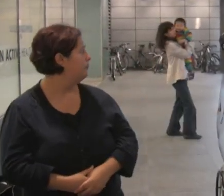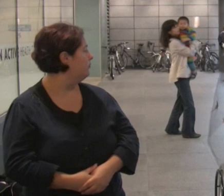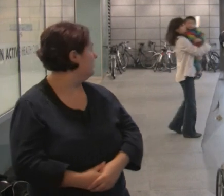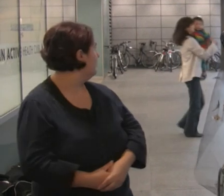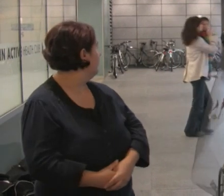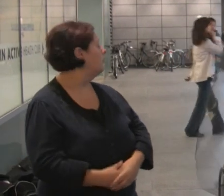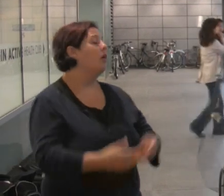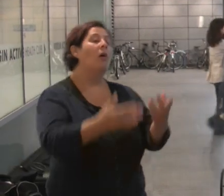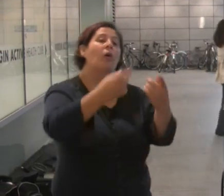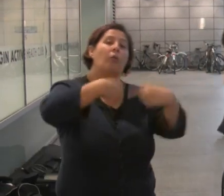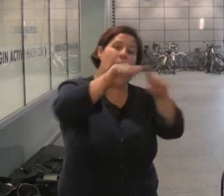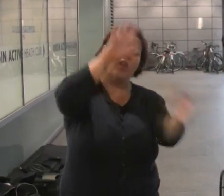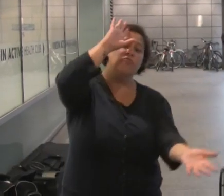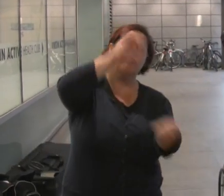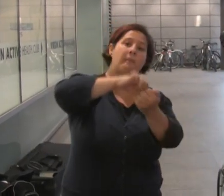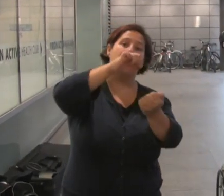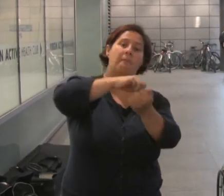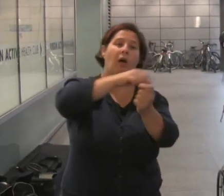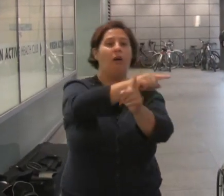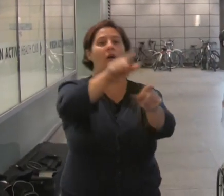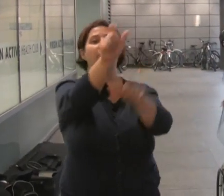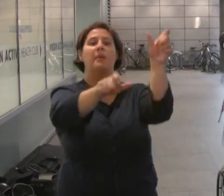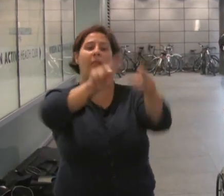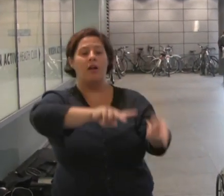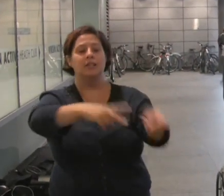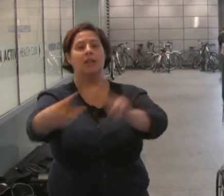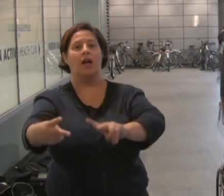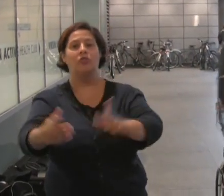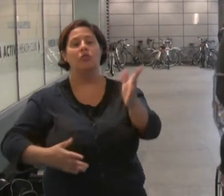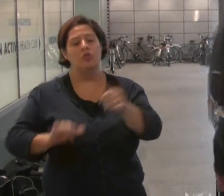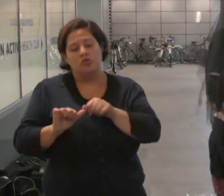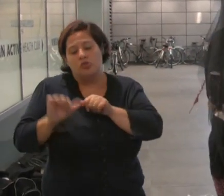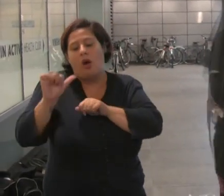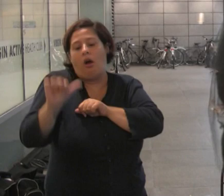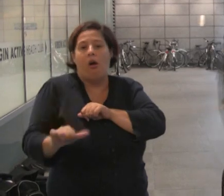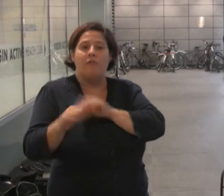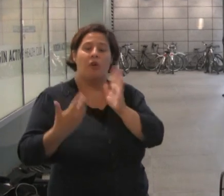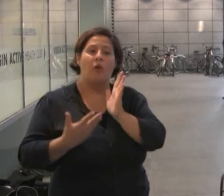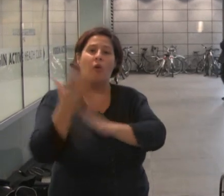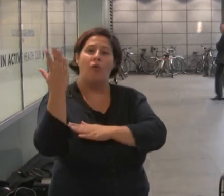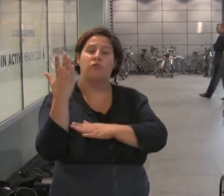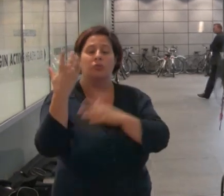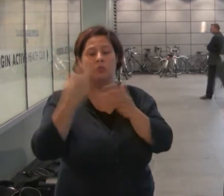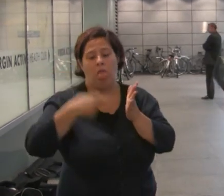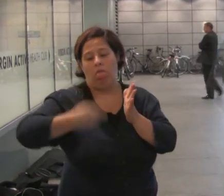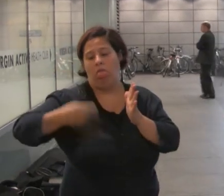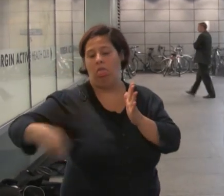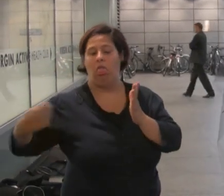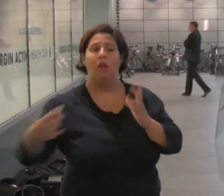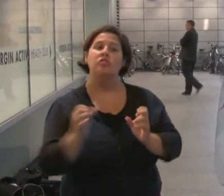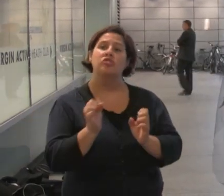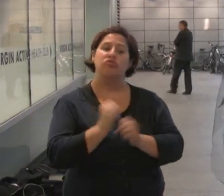We also remember the people who have died during or shortly after going through the lengthy and